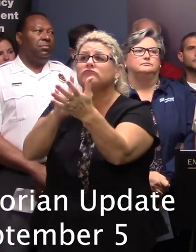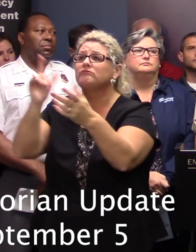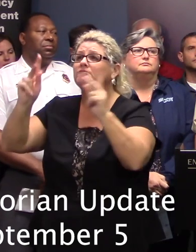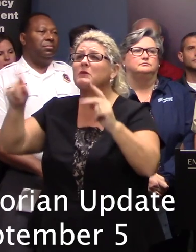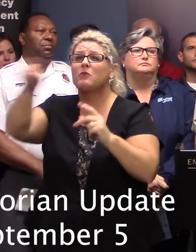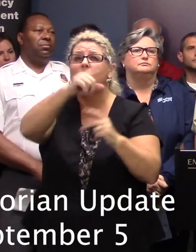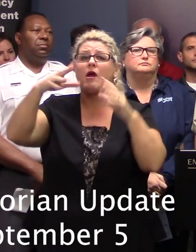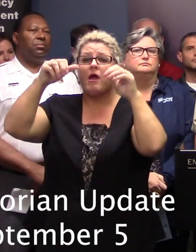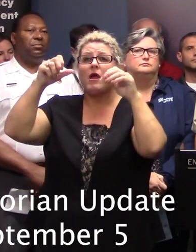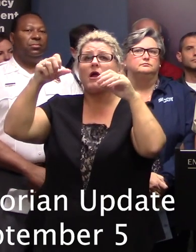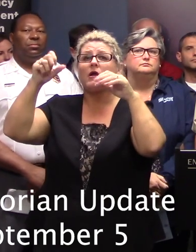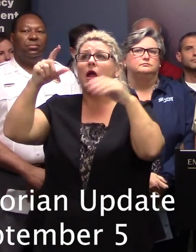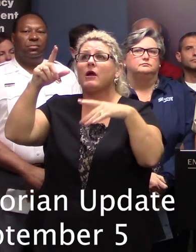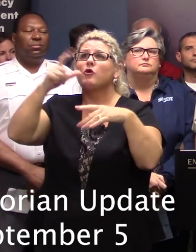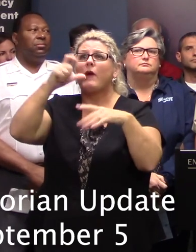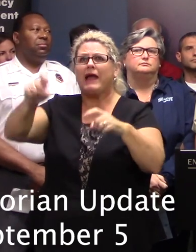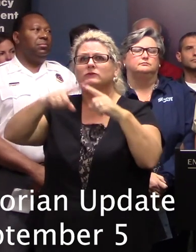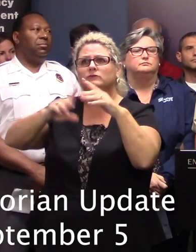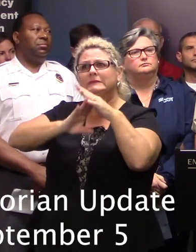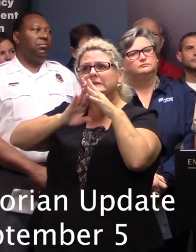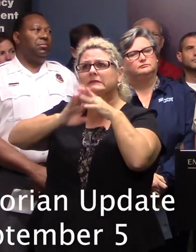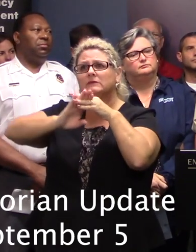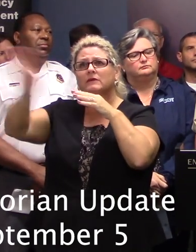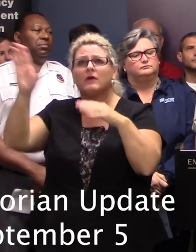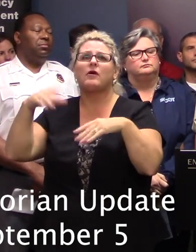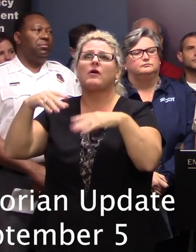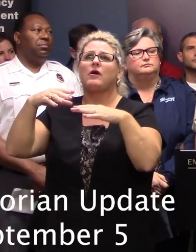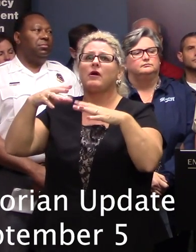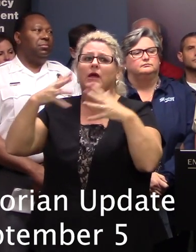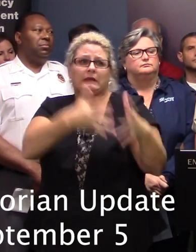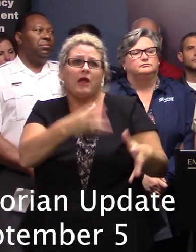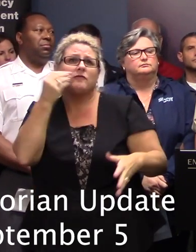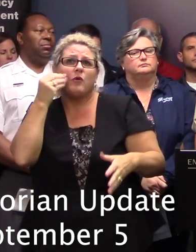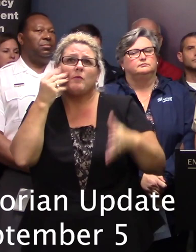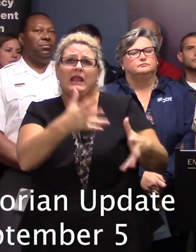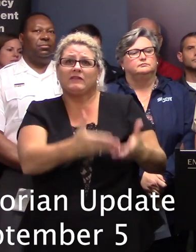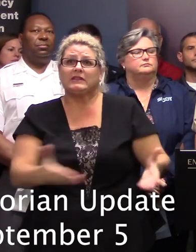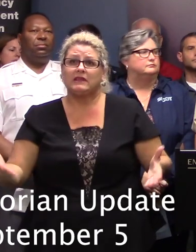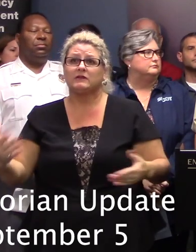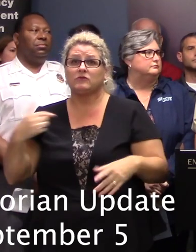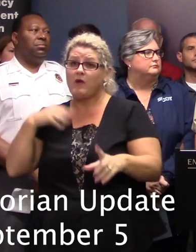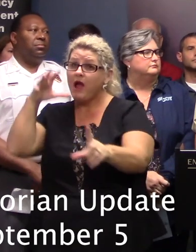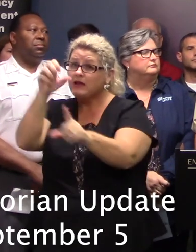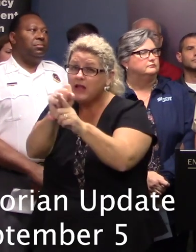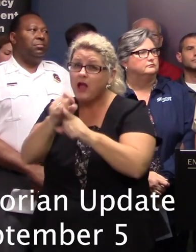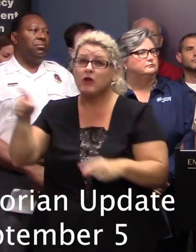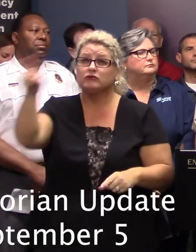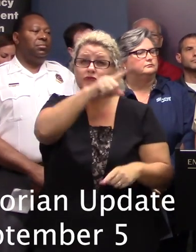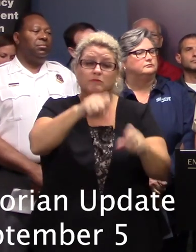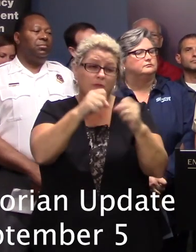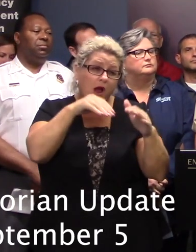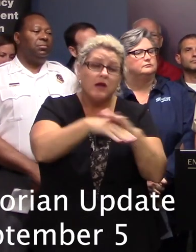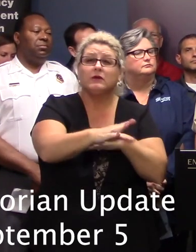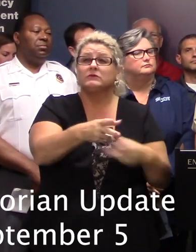evacuated, left their homes, and may not can get back to them because of flooded areas, if we catch you doing those things